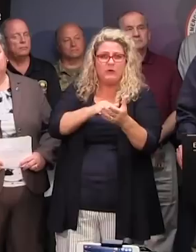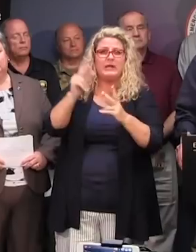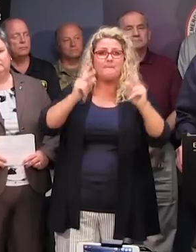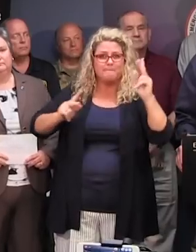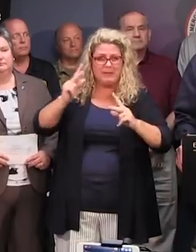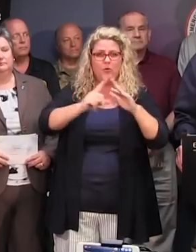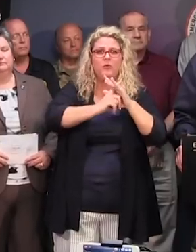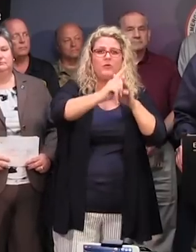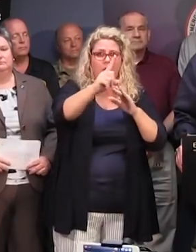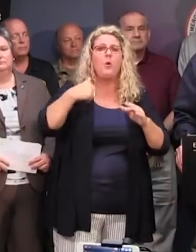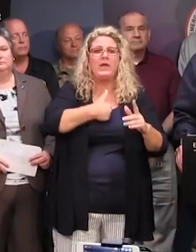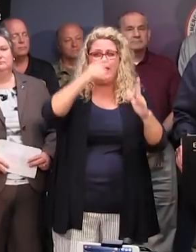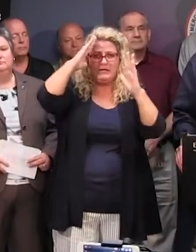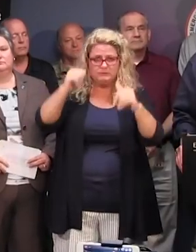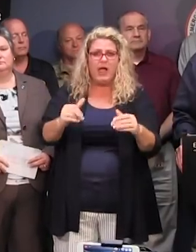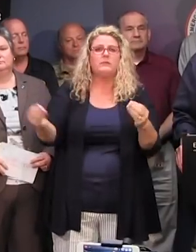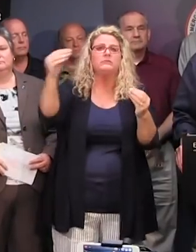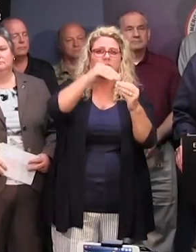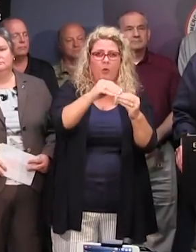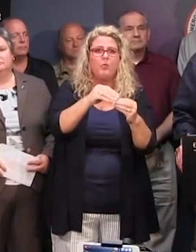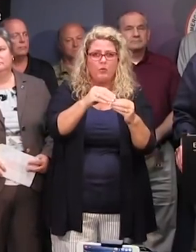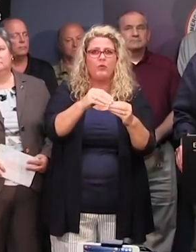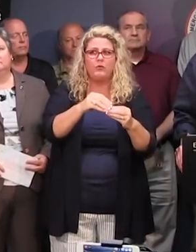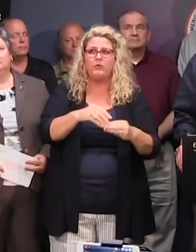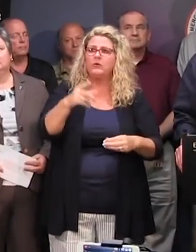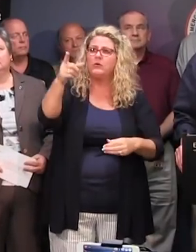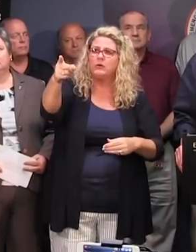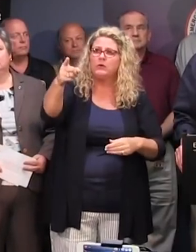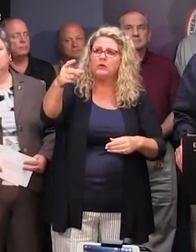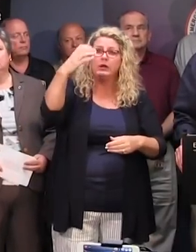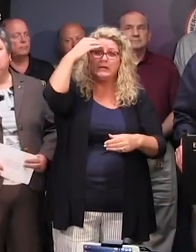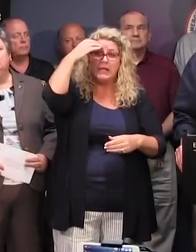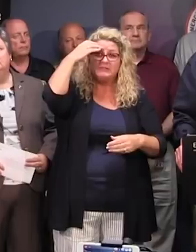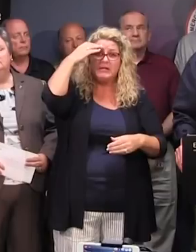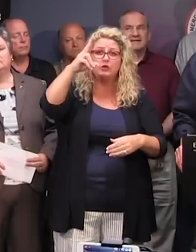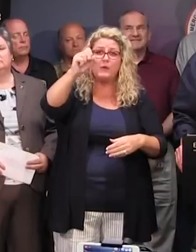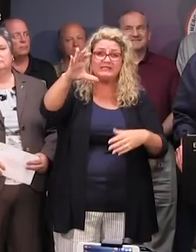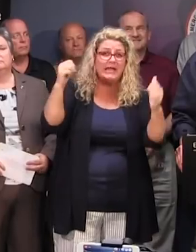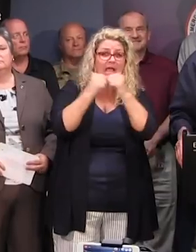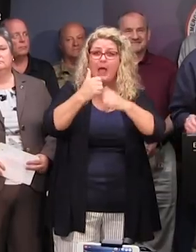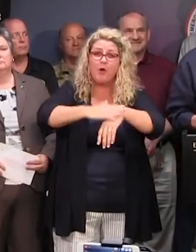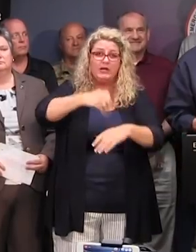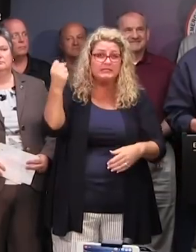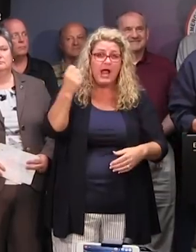And we're expecting a lot more, particularly now. Any official word on the Clemson and USC football games on Saturday?